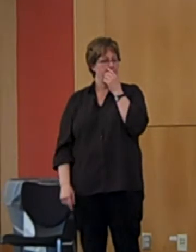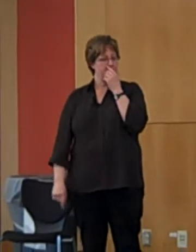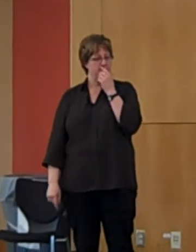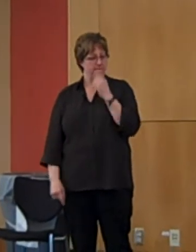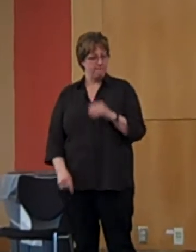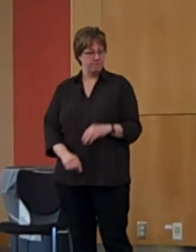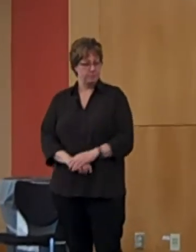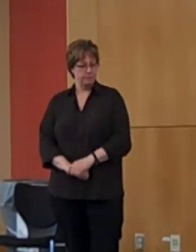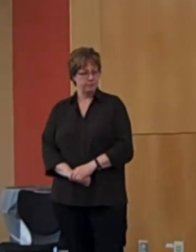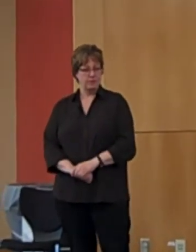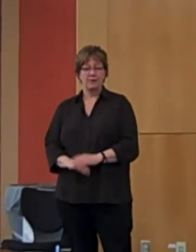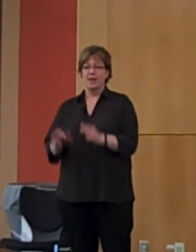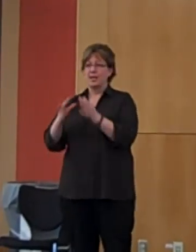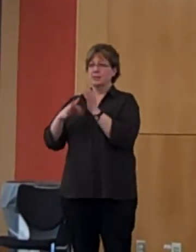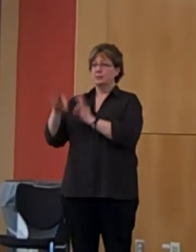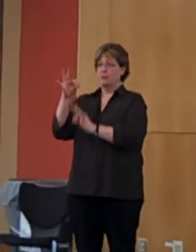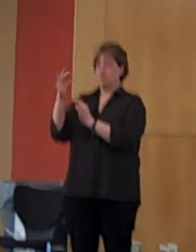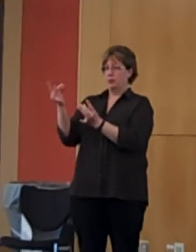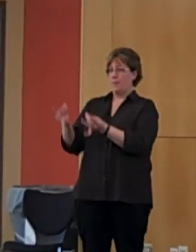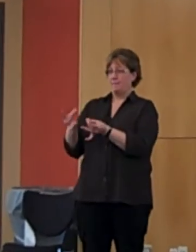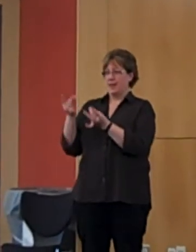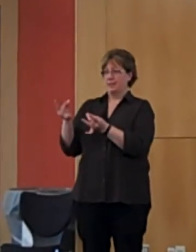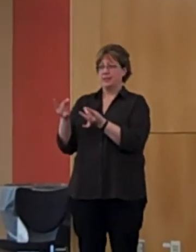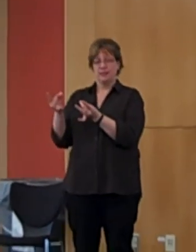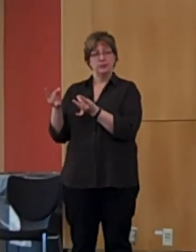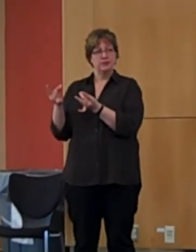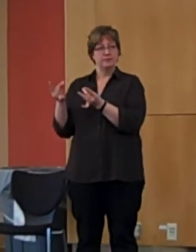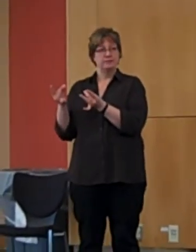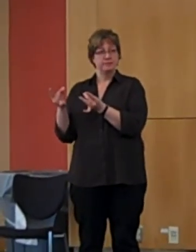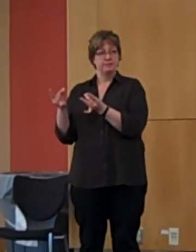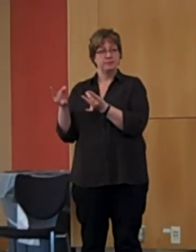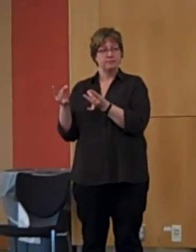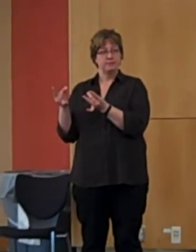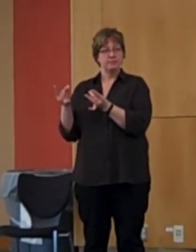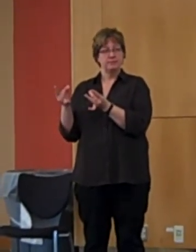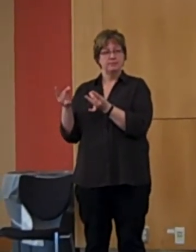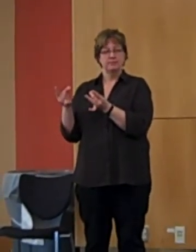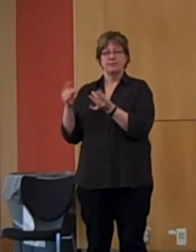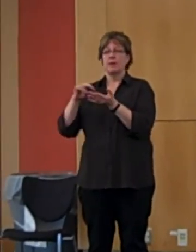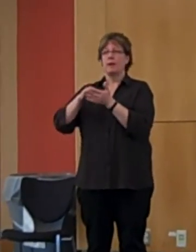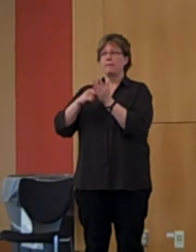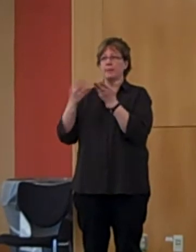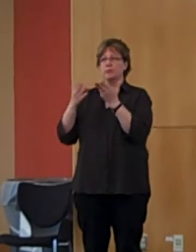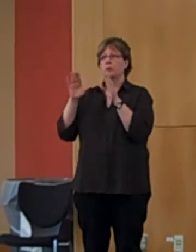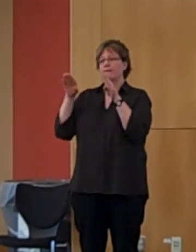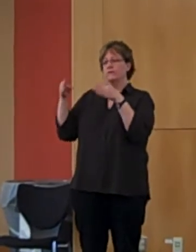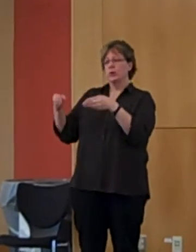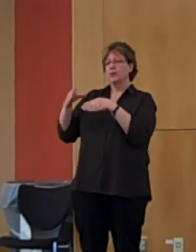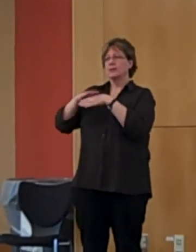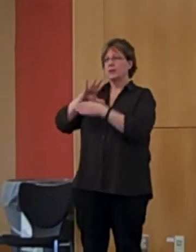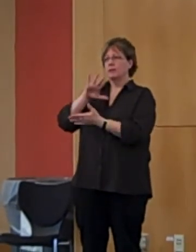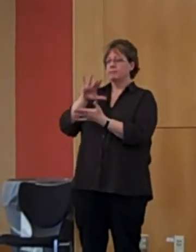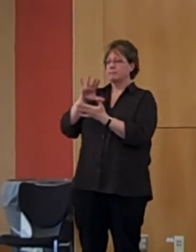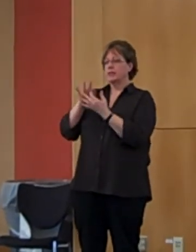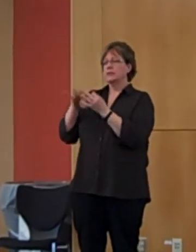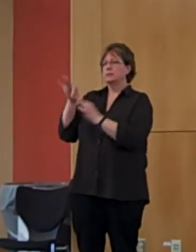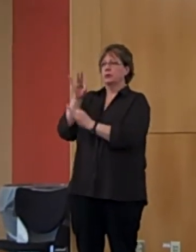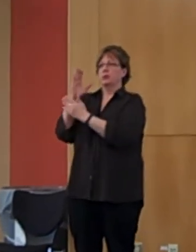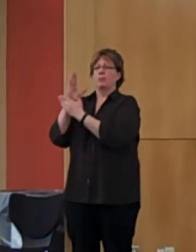A spiritual meditative practice, as alluded to in its name, centers on an inherently spiritual element. That